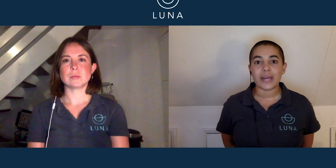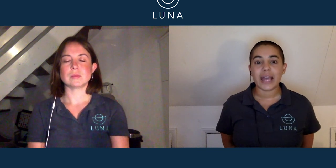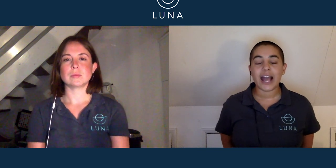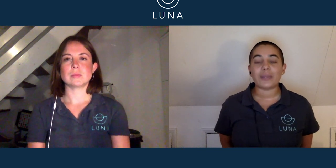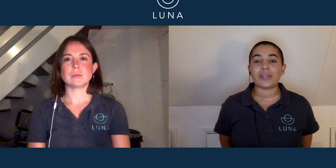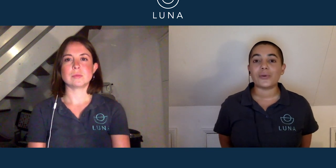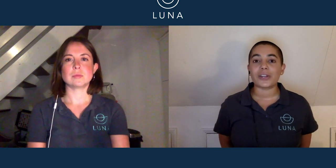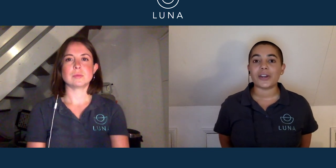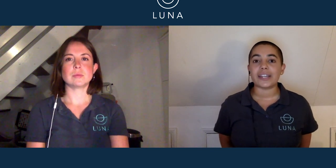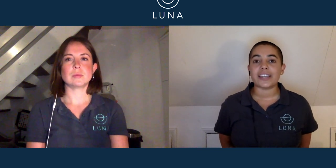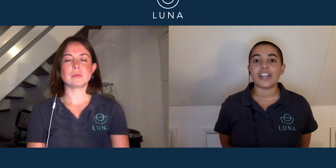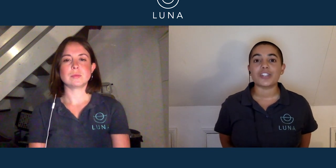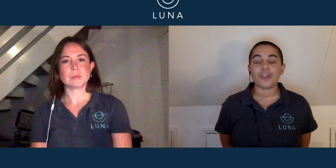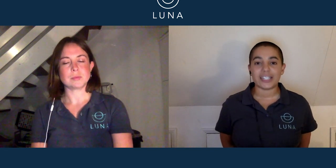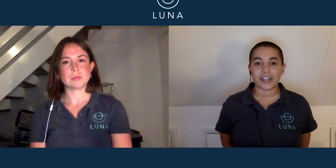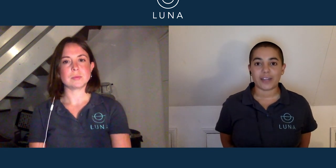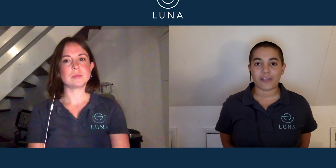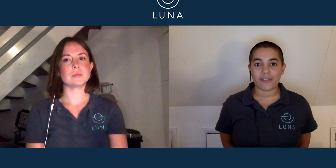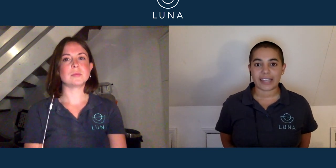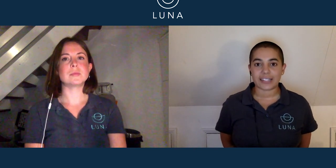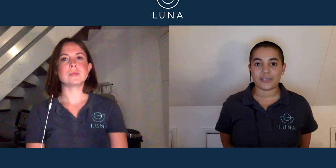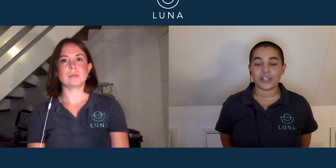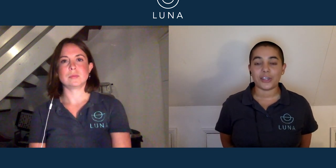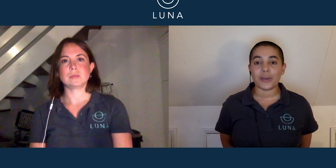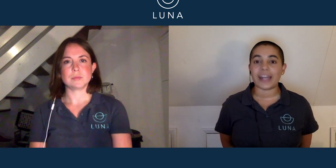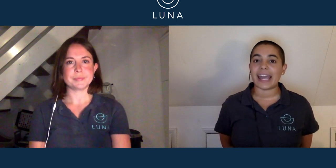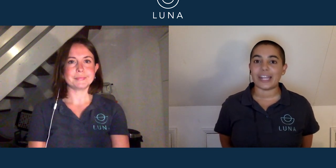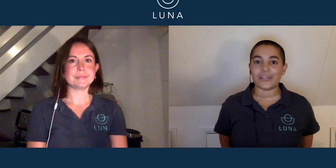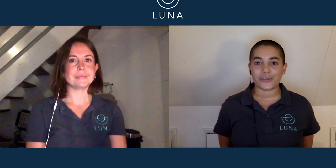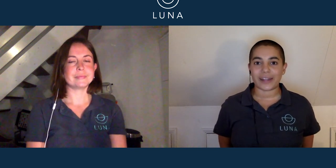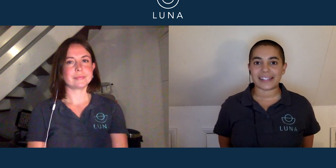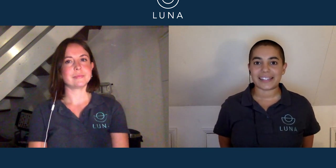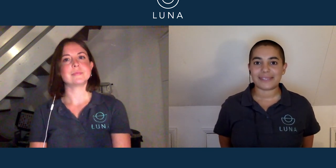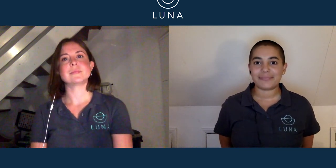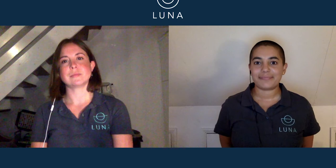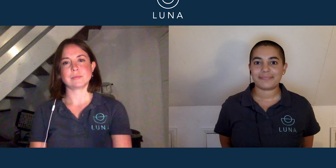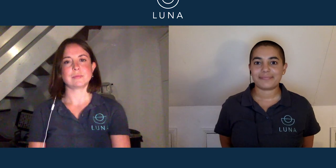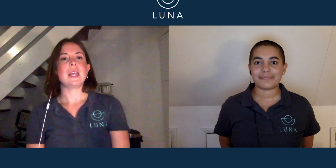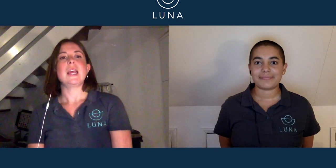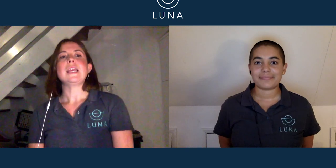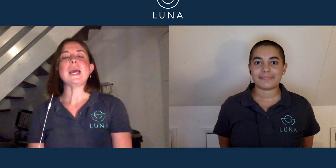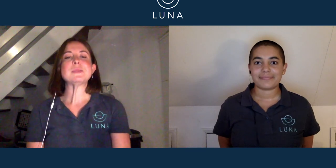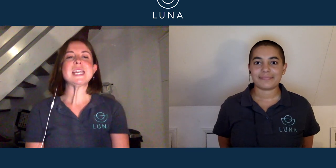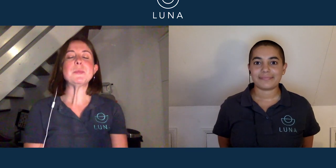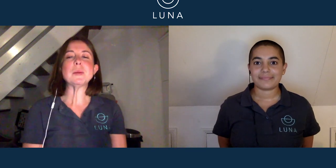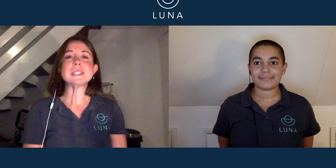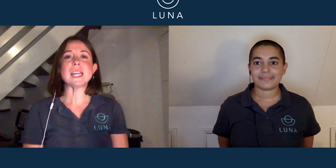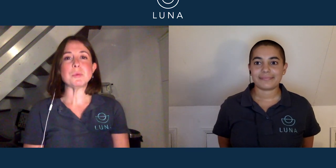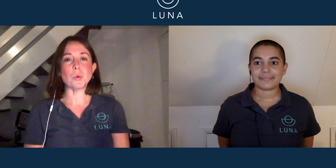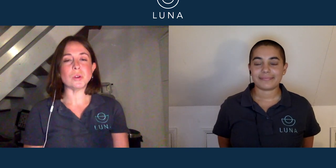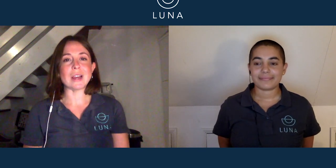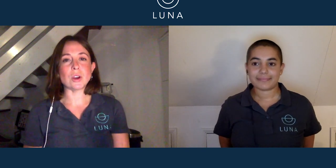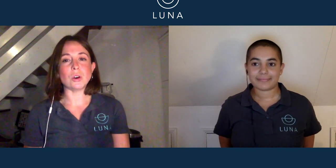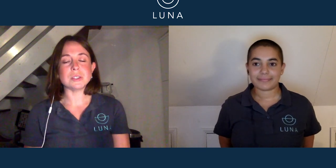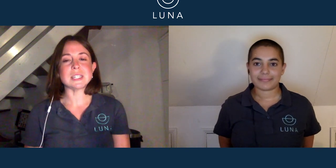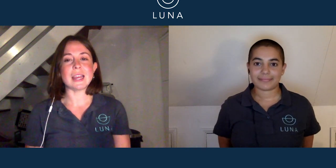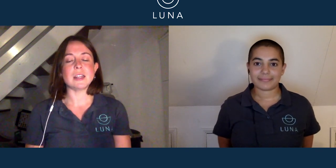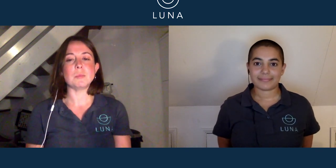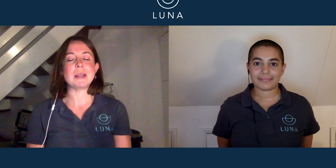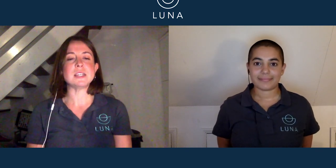and we can organize a tri-dive event for you and any of your friends. Yep. To keep up to date with all of our content, please